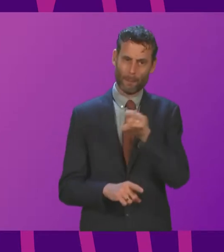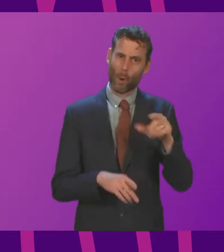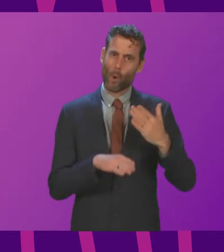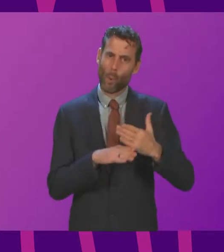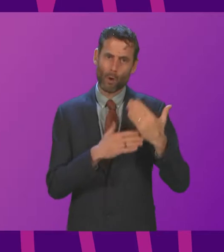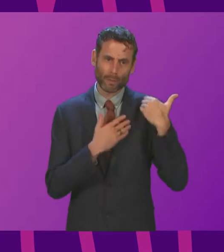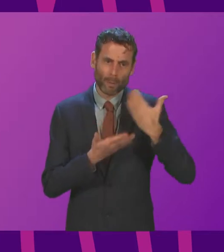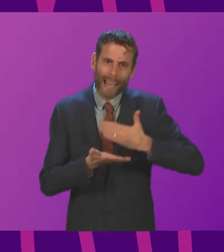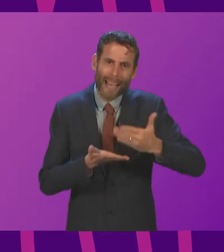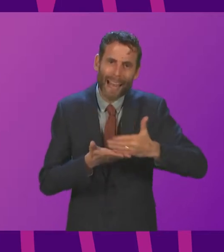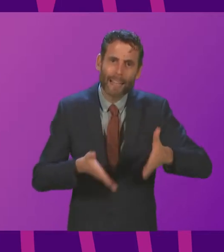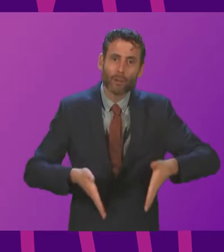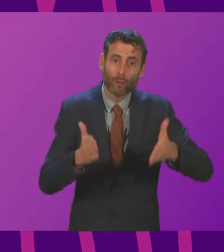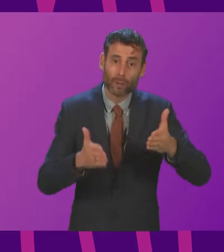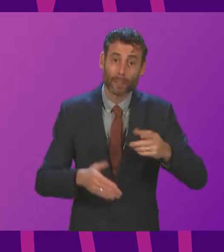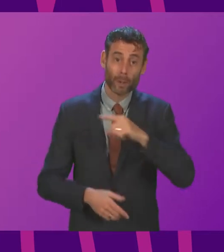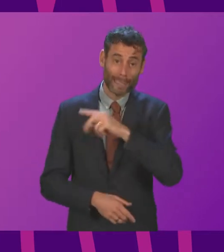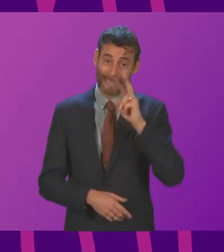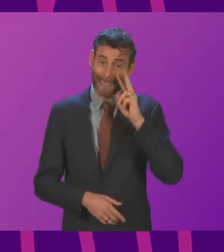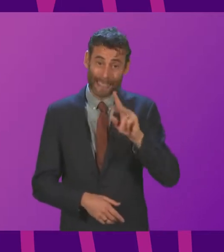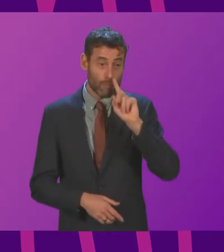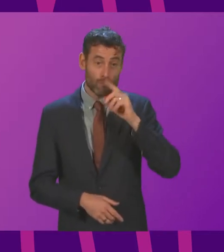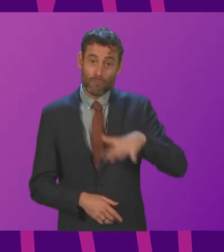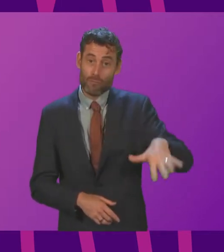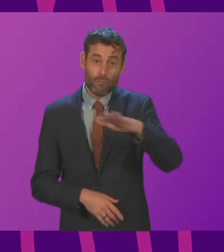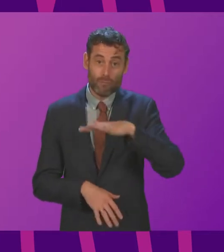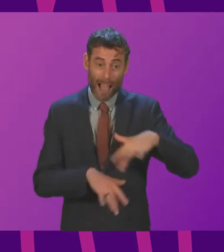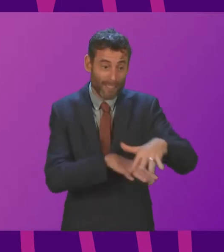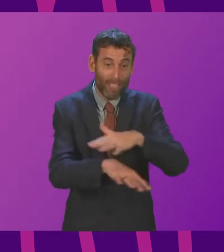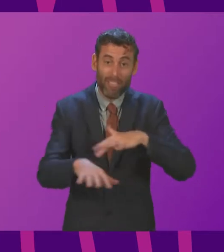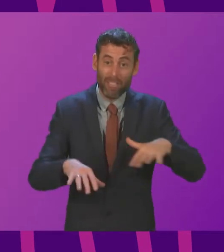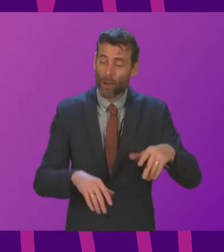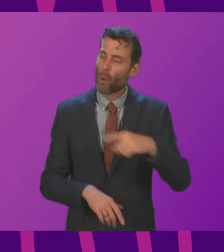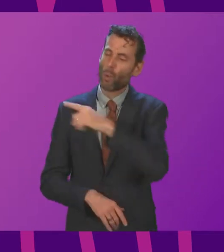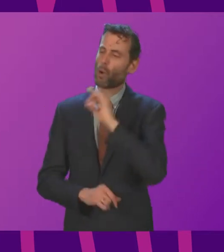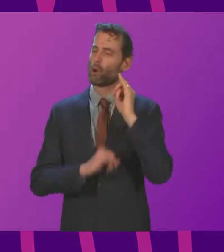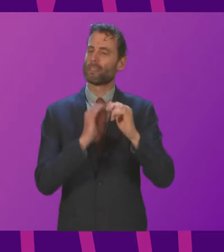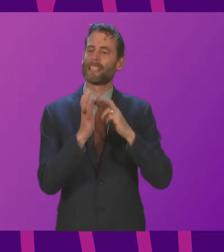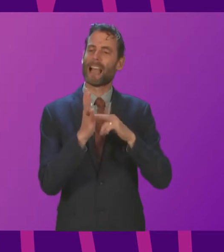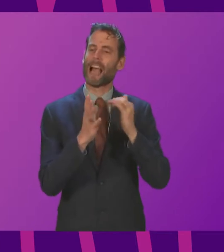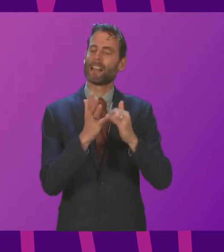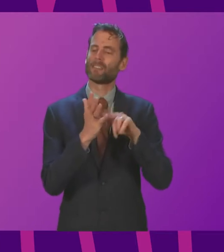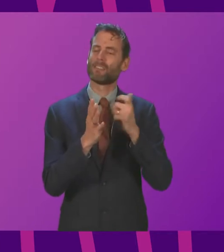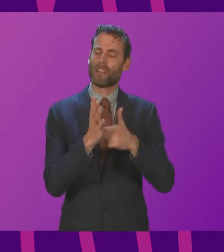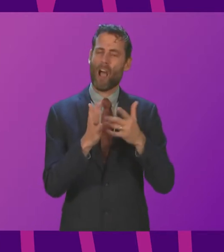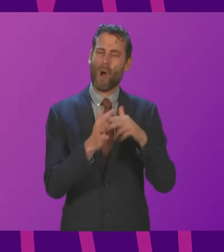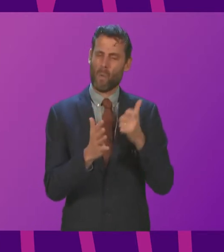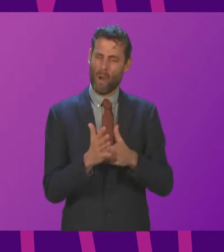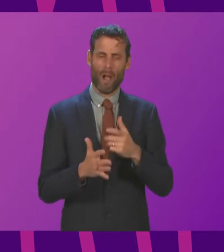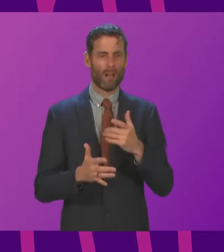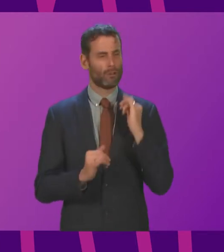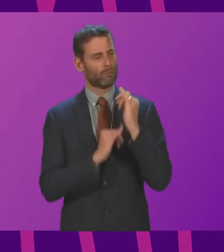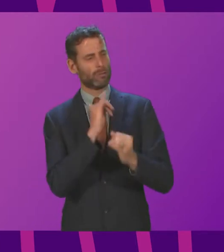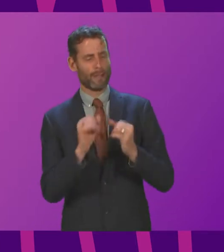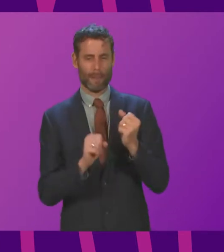and because there are rats running about our streets is not talking Glasgow down it is letting Glasgow down. As my representative as my